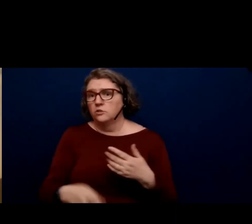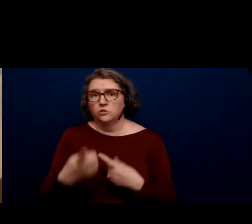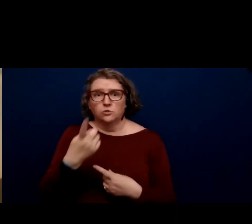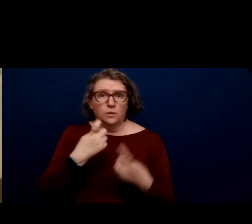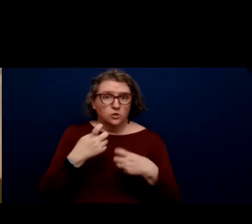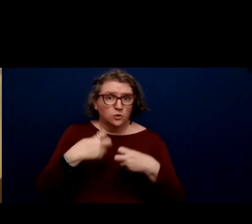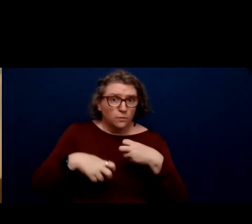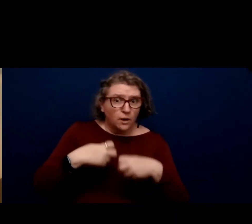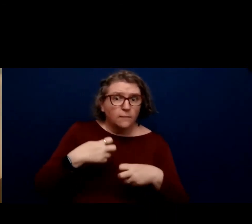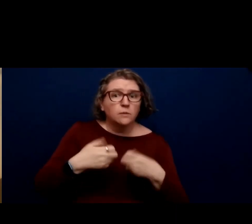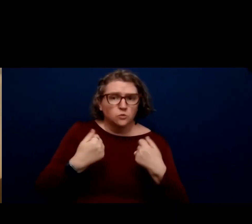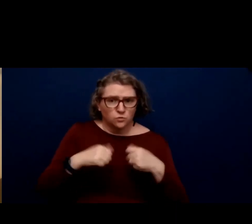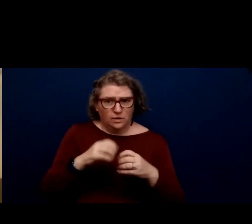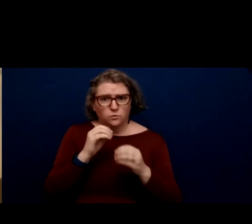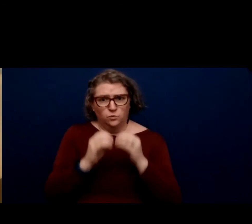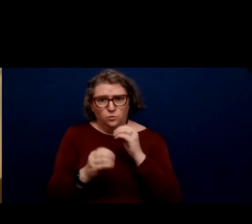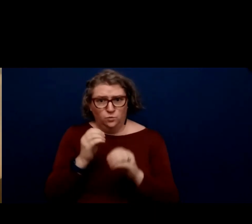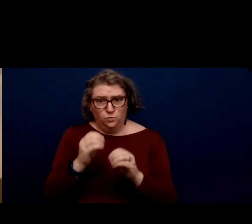it.